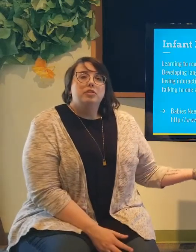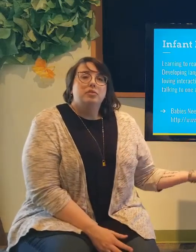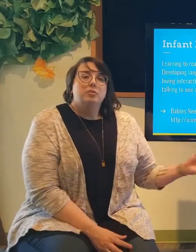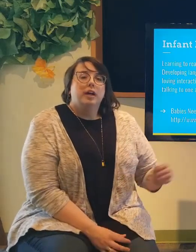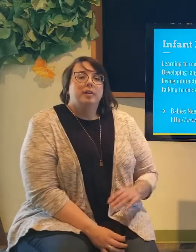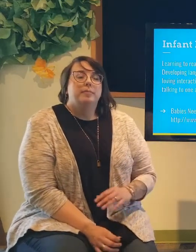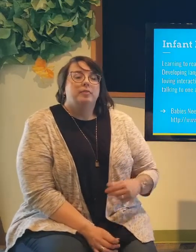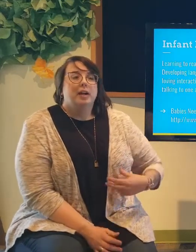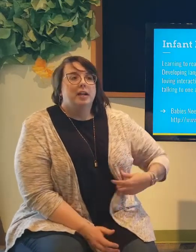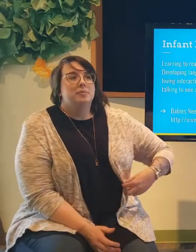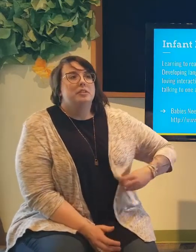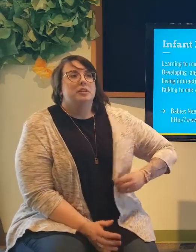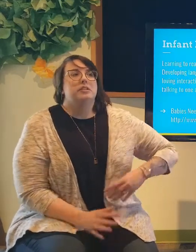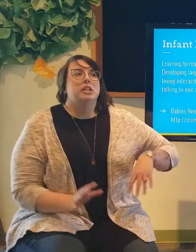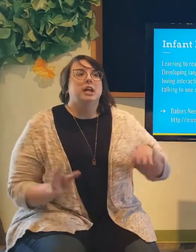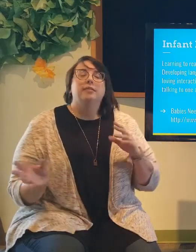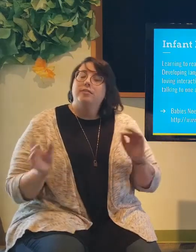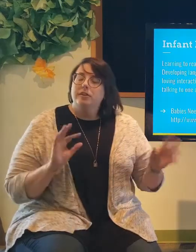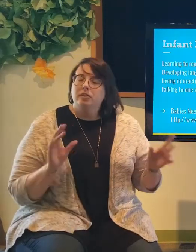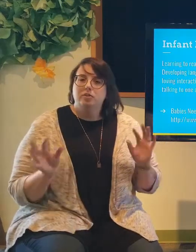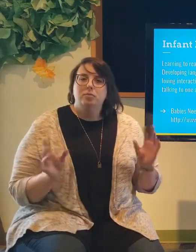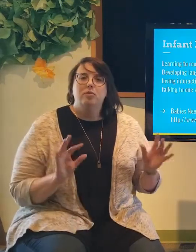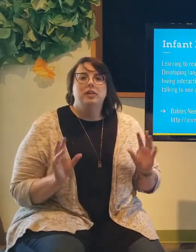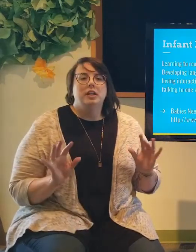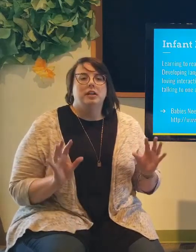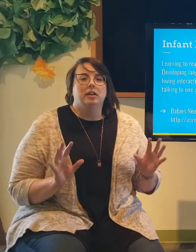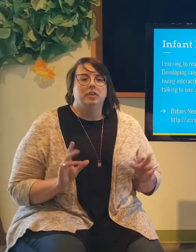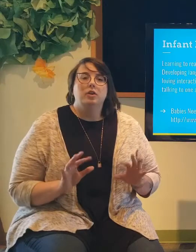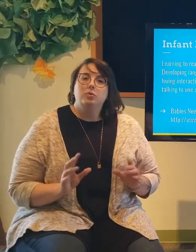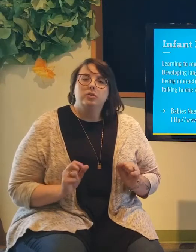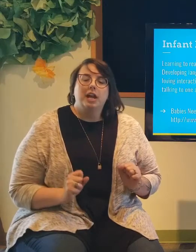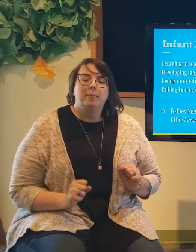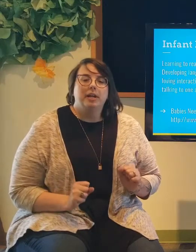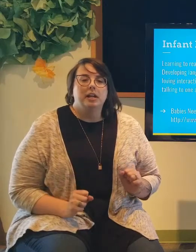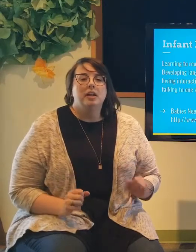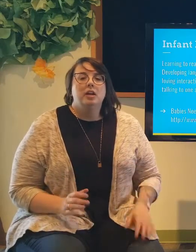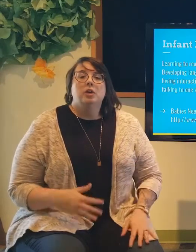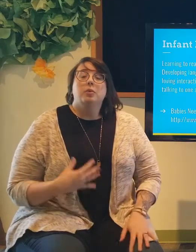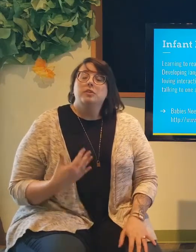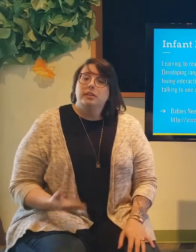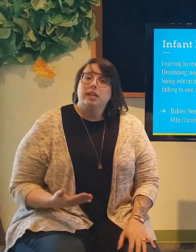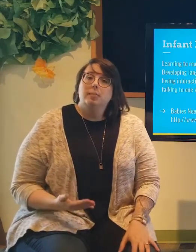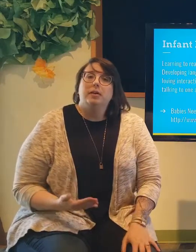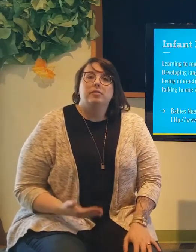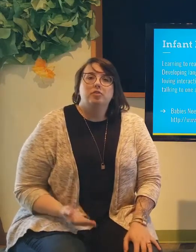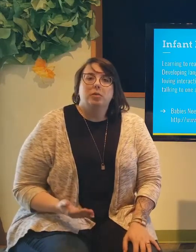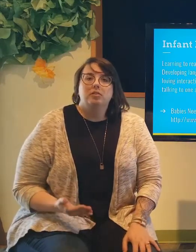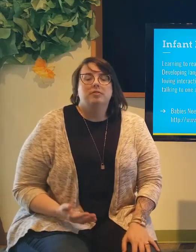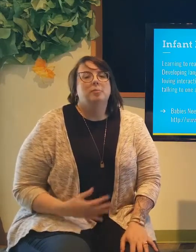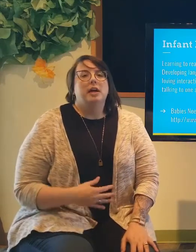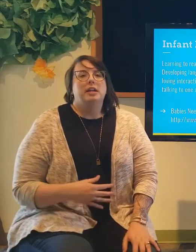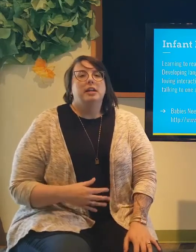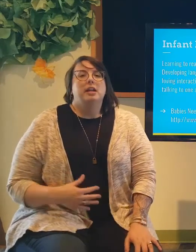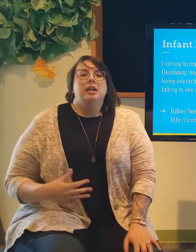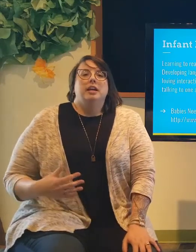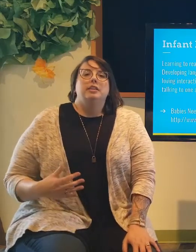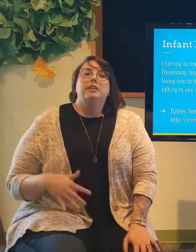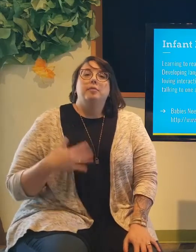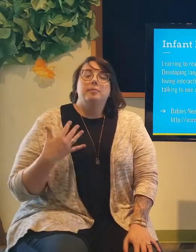do the rhymes that have our fingers moving and our toes tapping, we're singing about those parts of our body and there we're